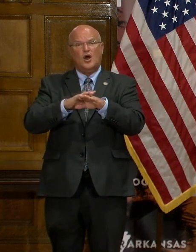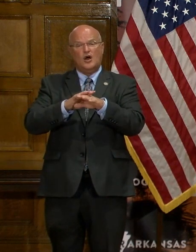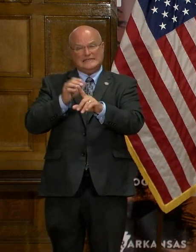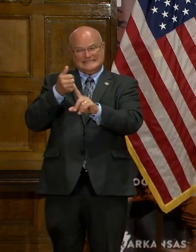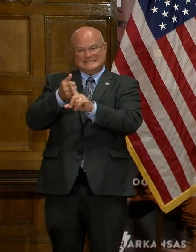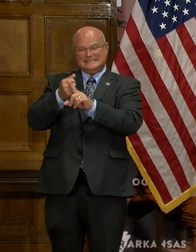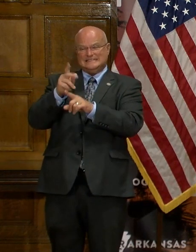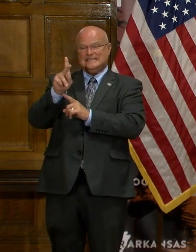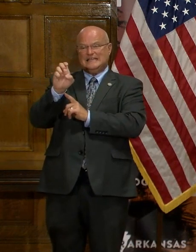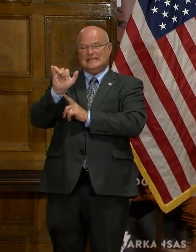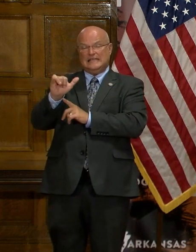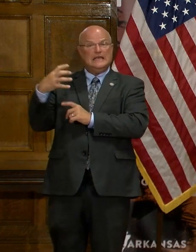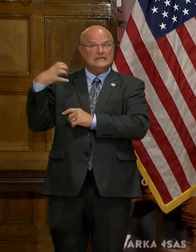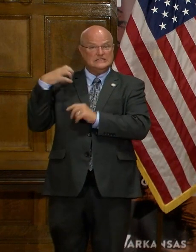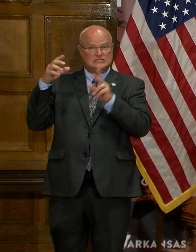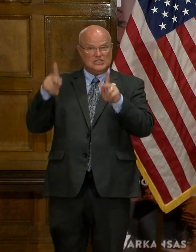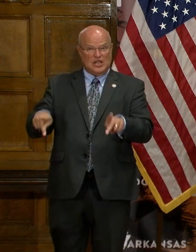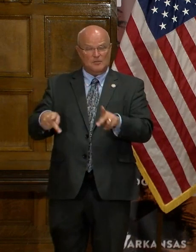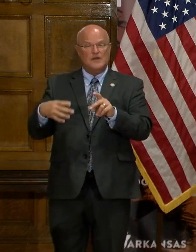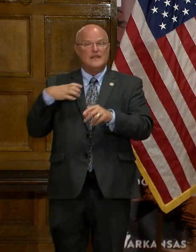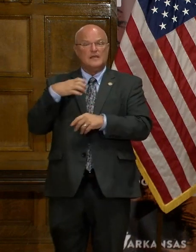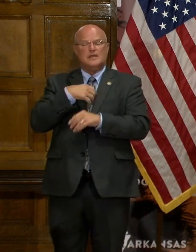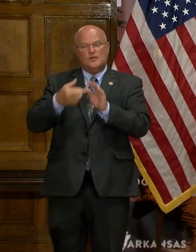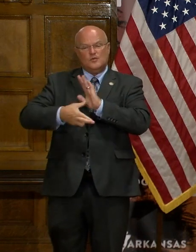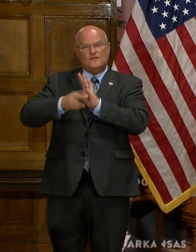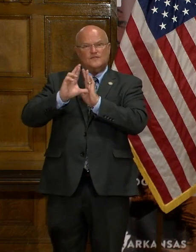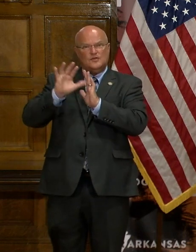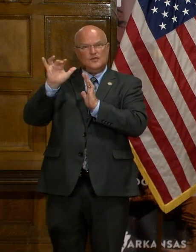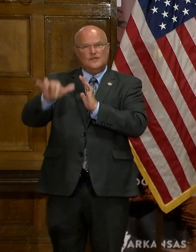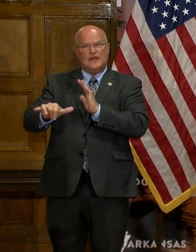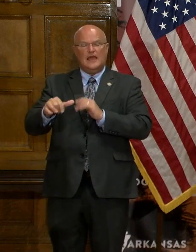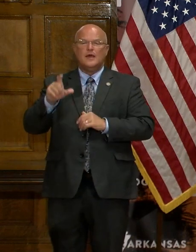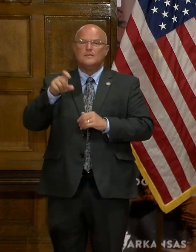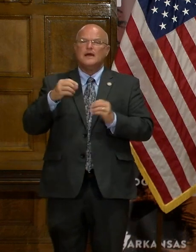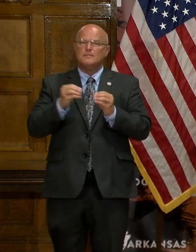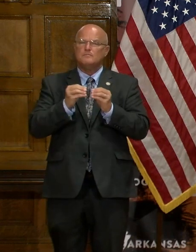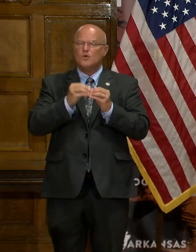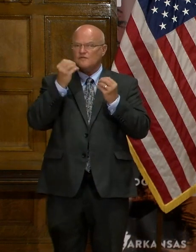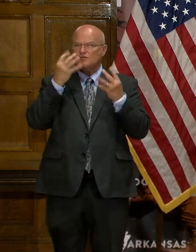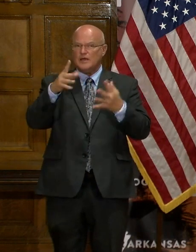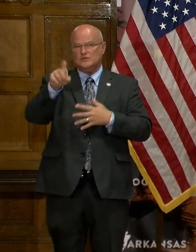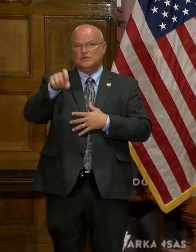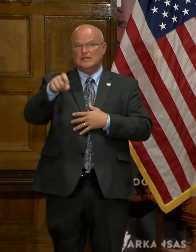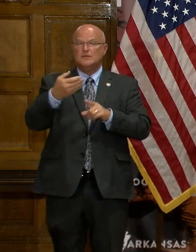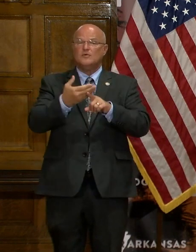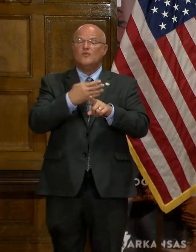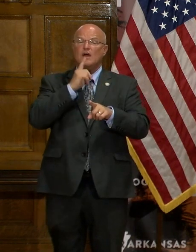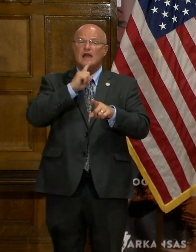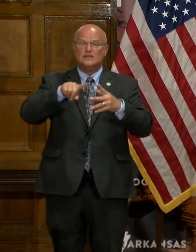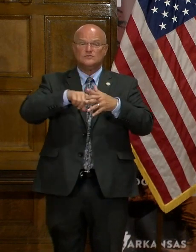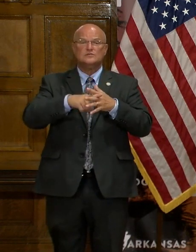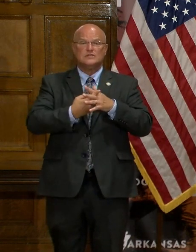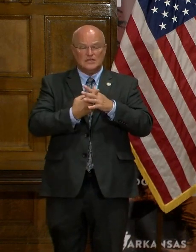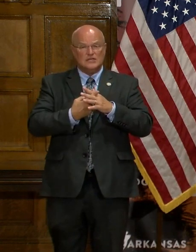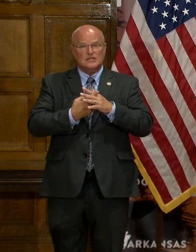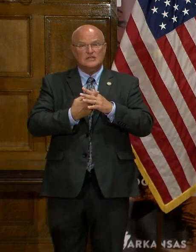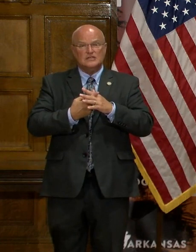committee chairman of the committee, chairman that reviews that and we have to have more information before we can actually start